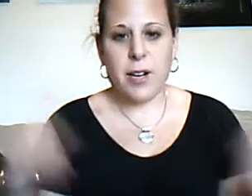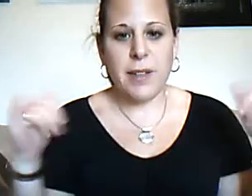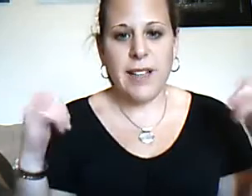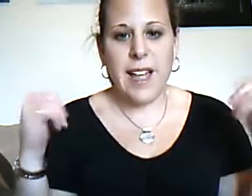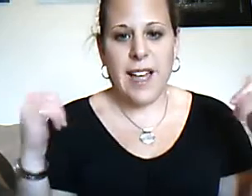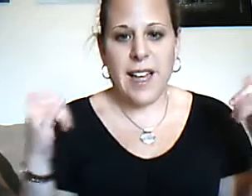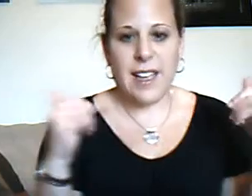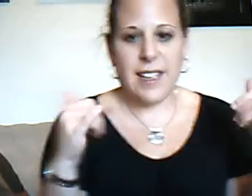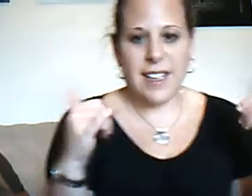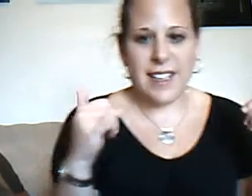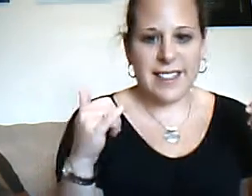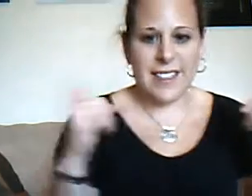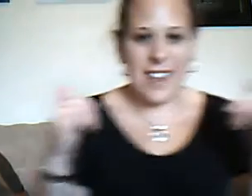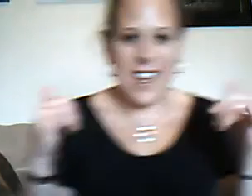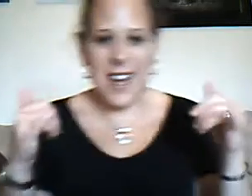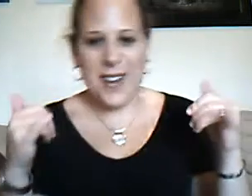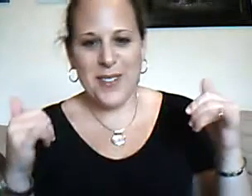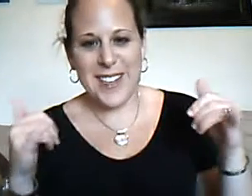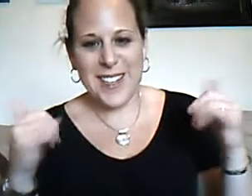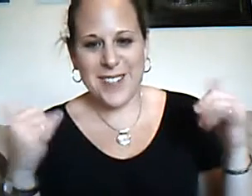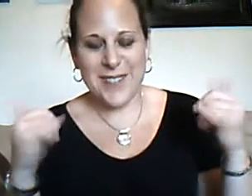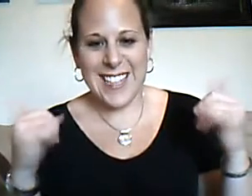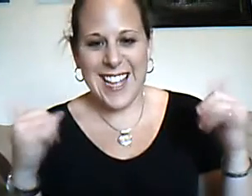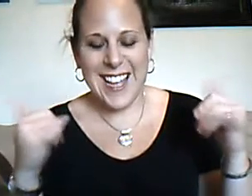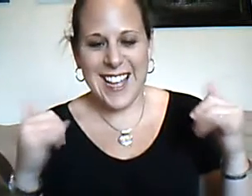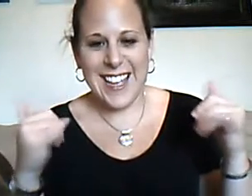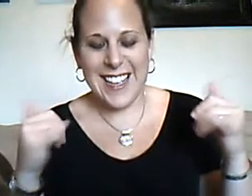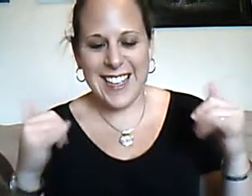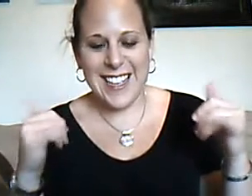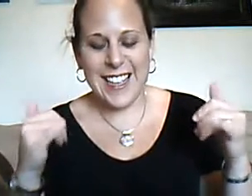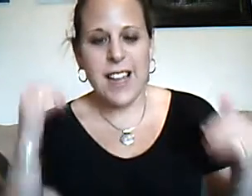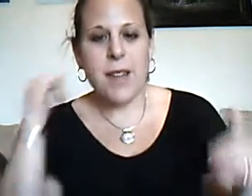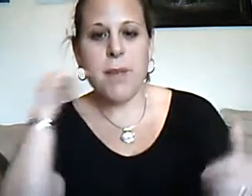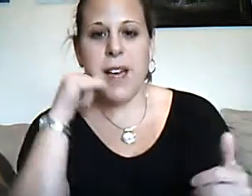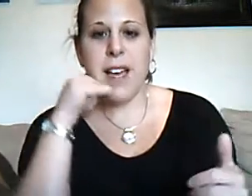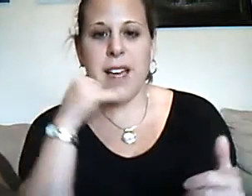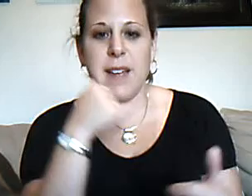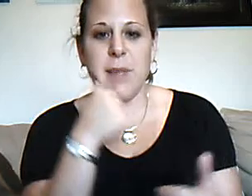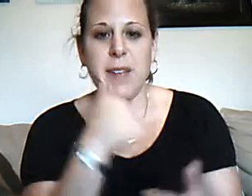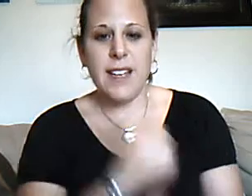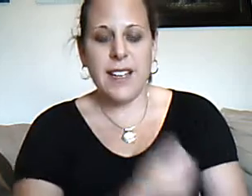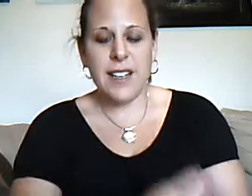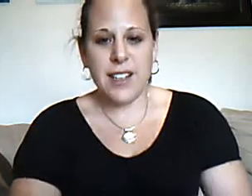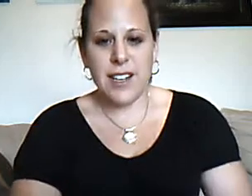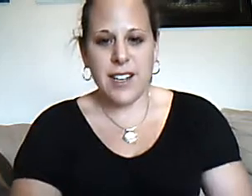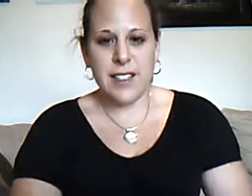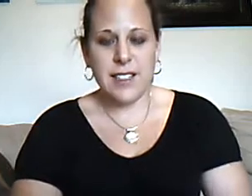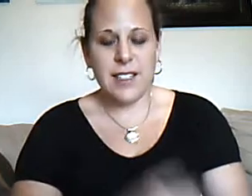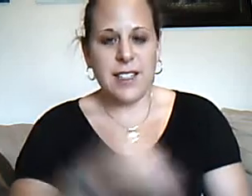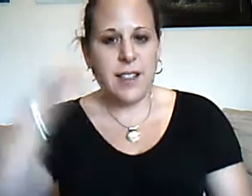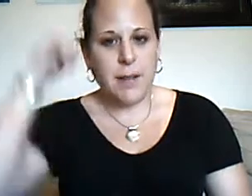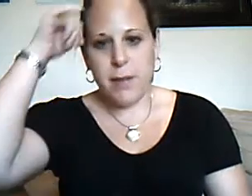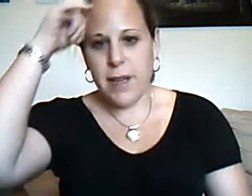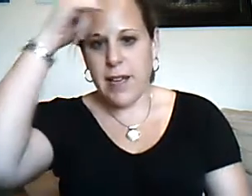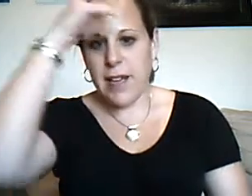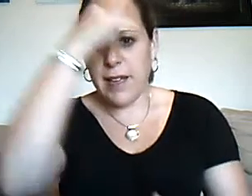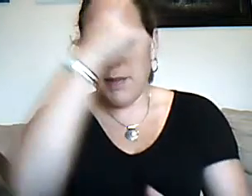playing, now we're playing, baby girl, baby